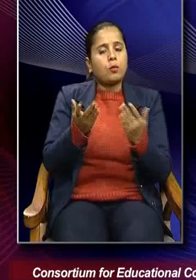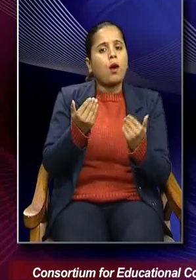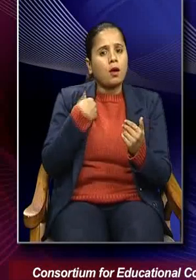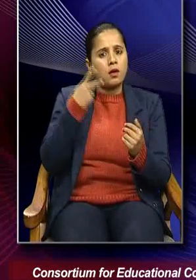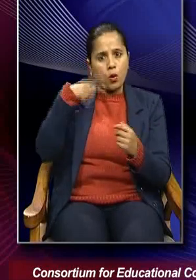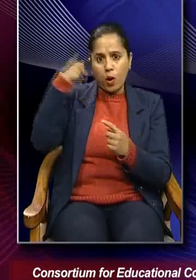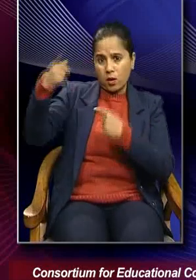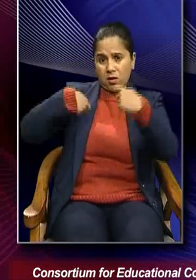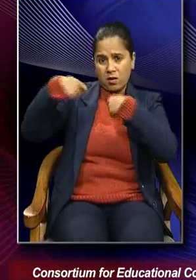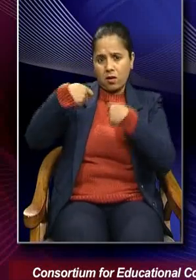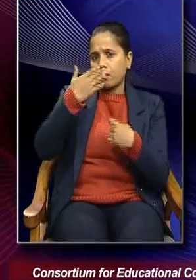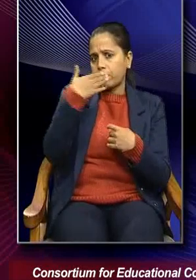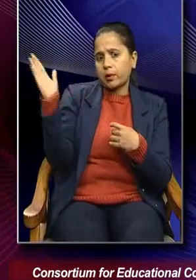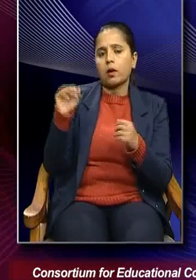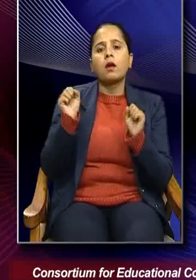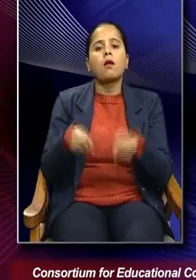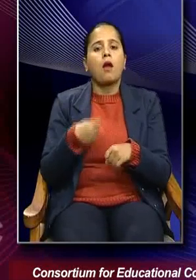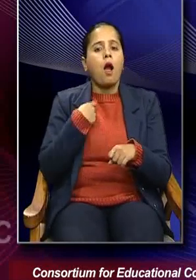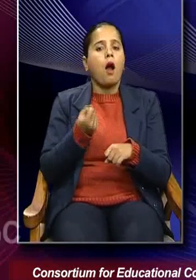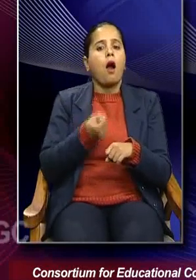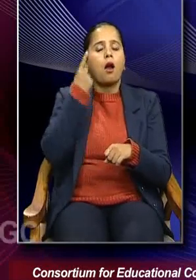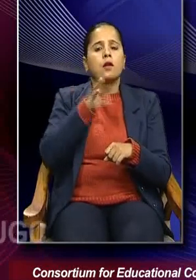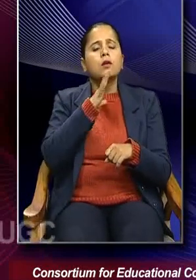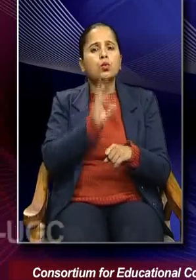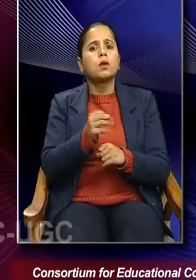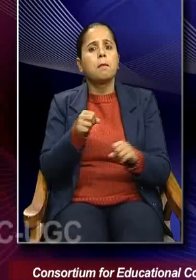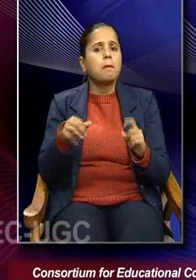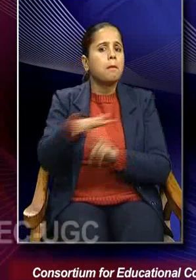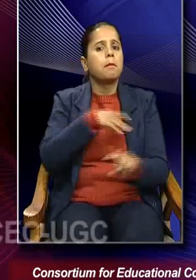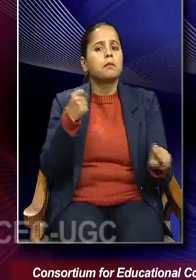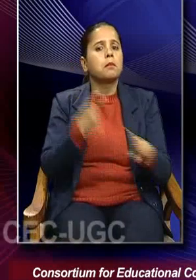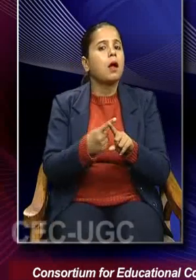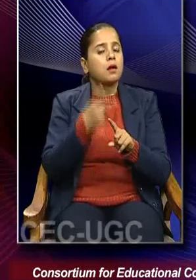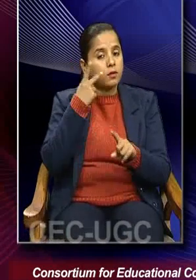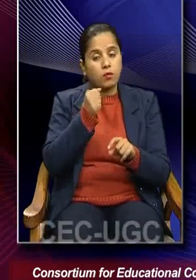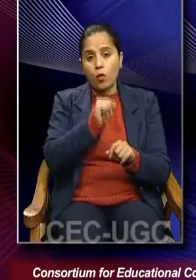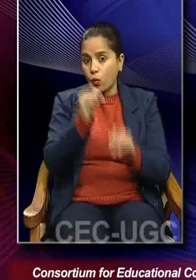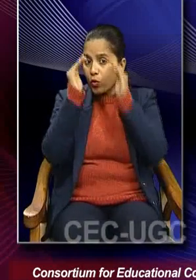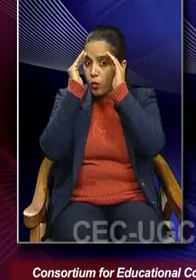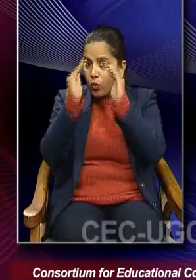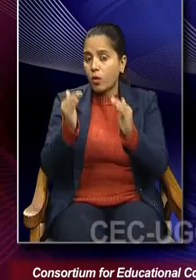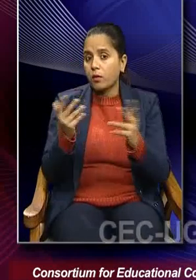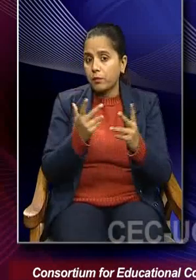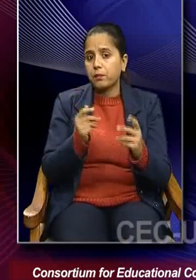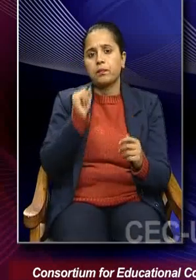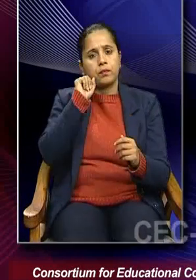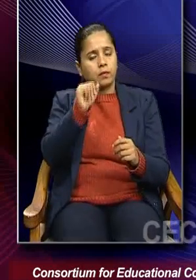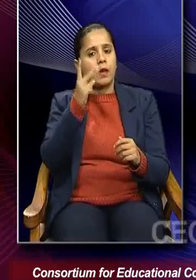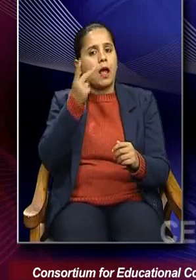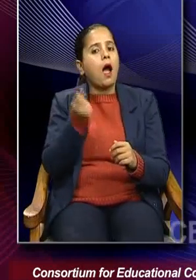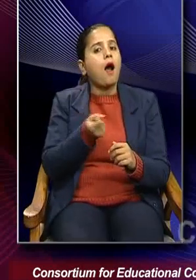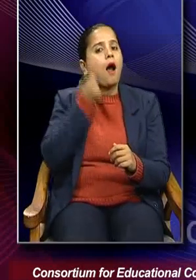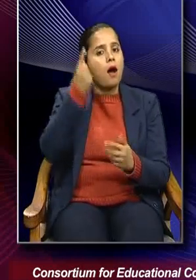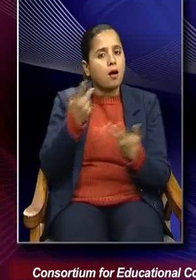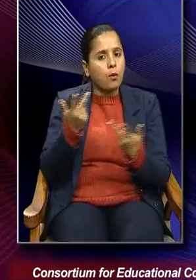to our own understanding of the reality. So, his focus is on understanding